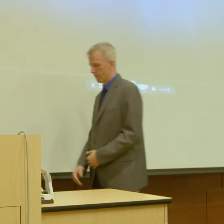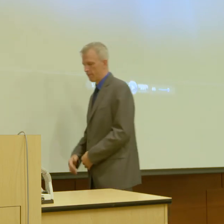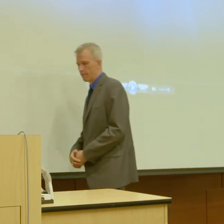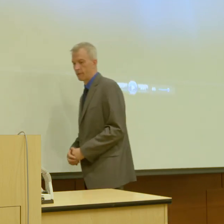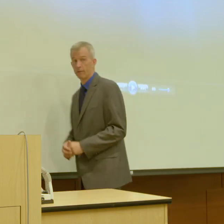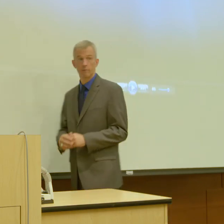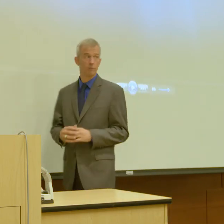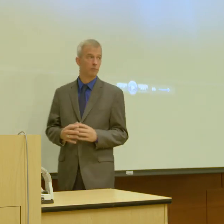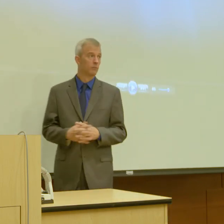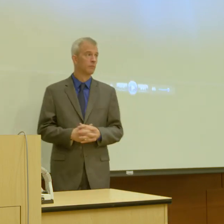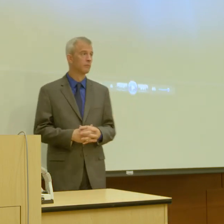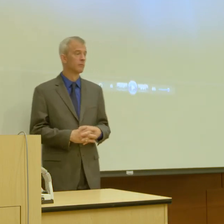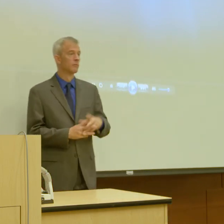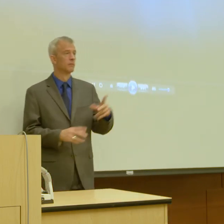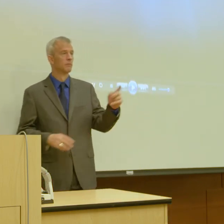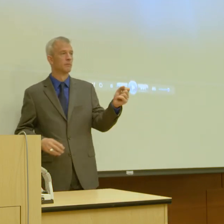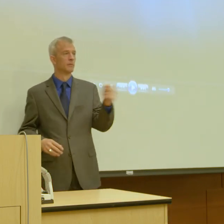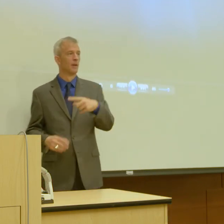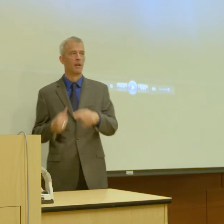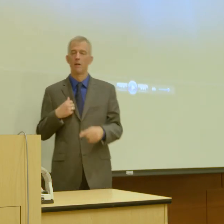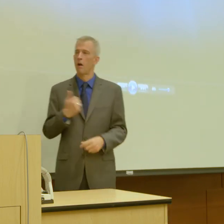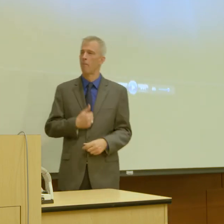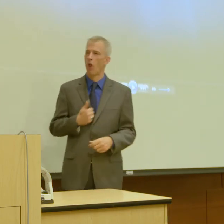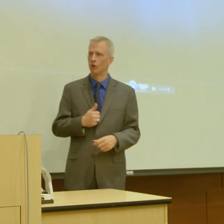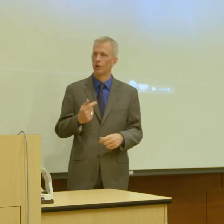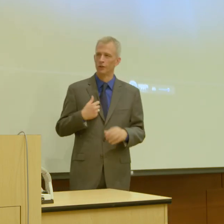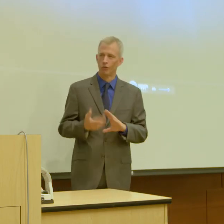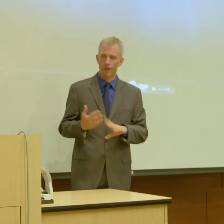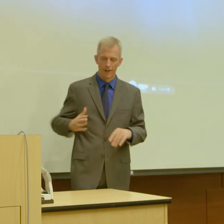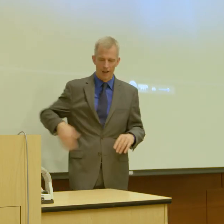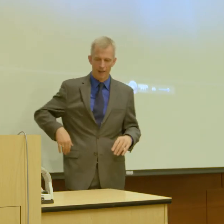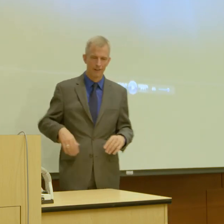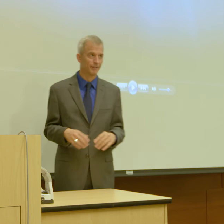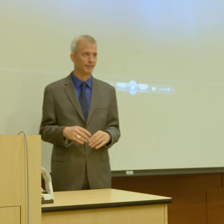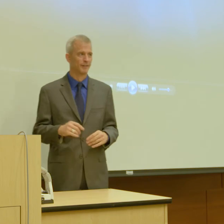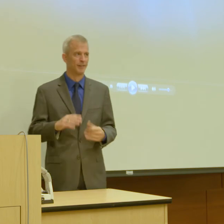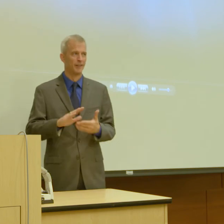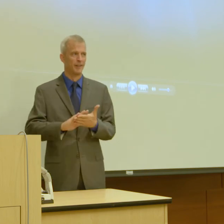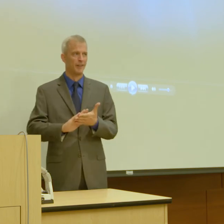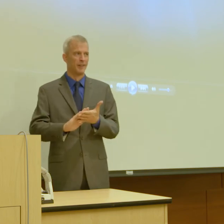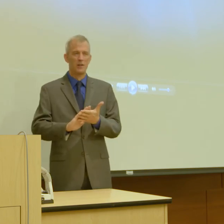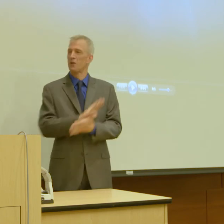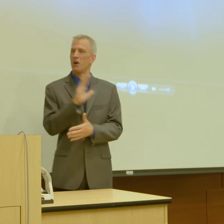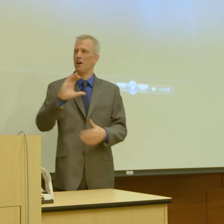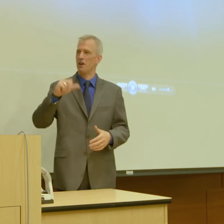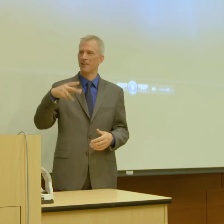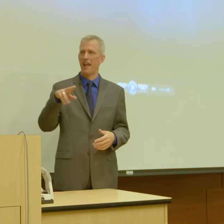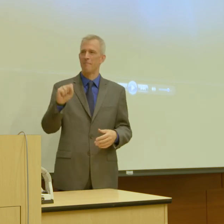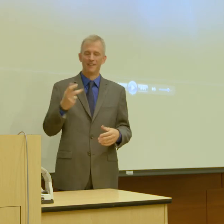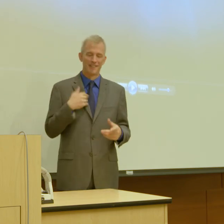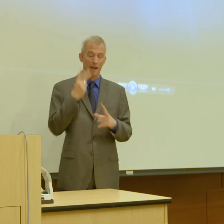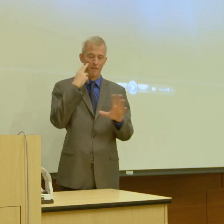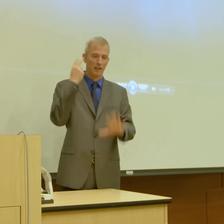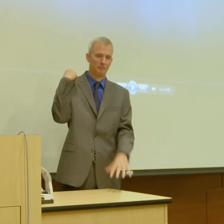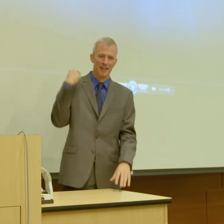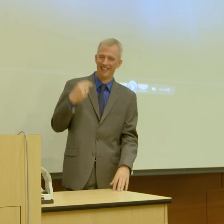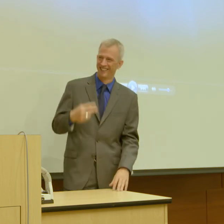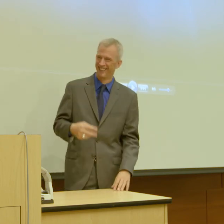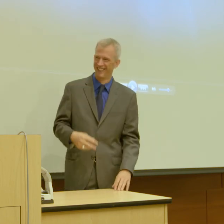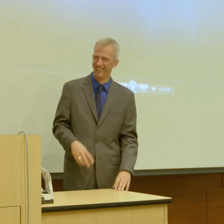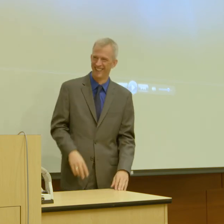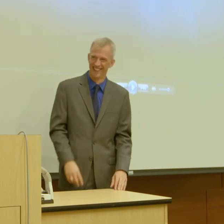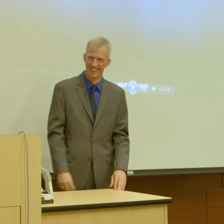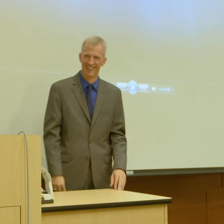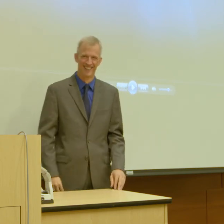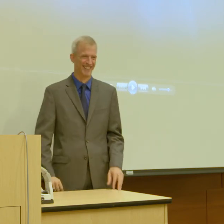Anything else? Yeah, I apologize. I was running late. College campus had flashbacks. So I was wondering if you could